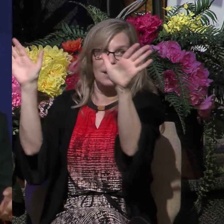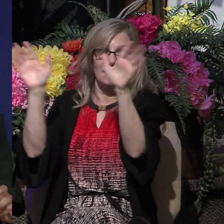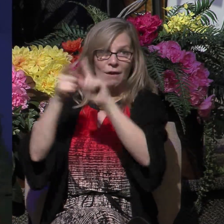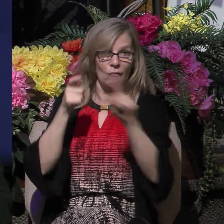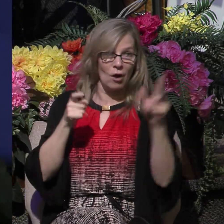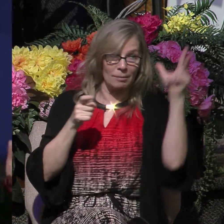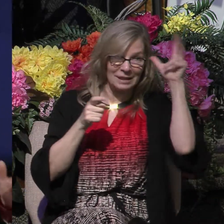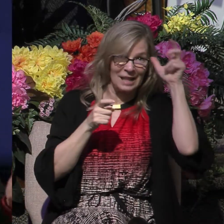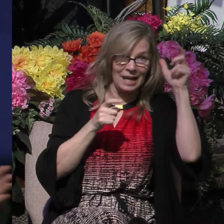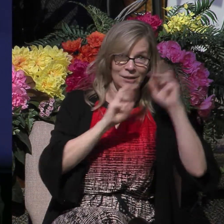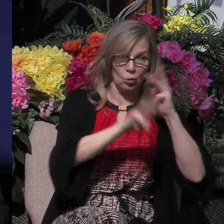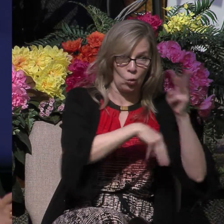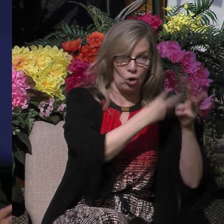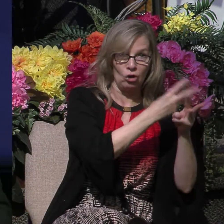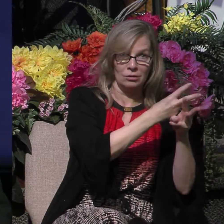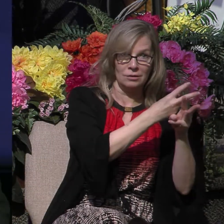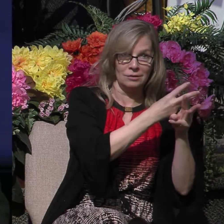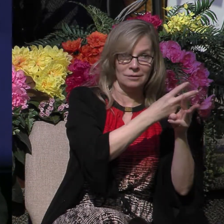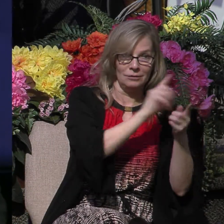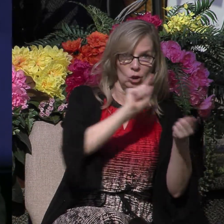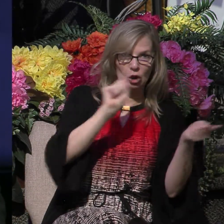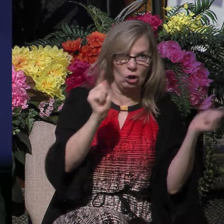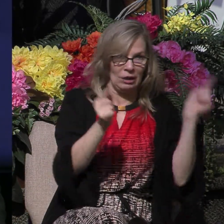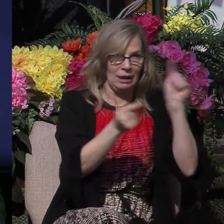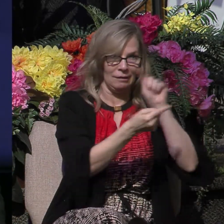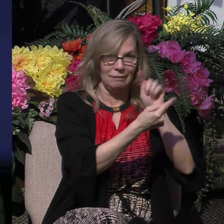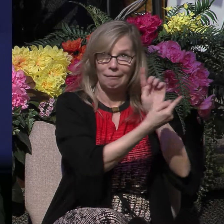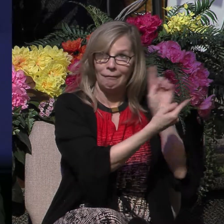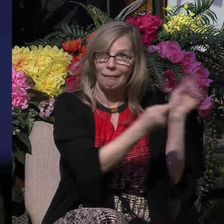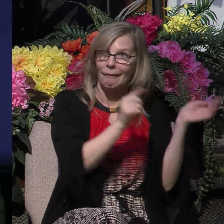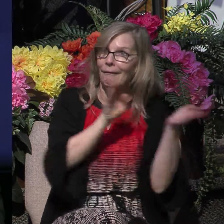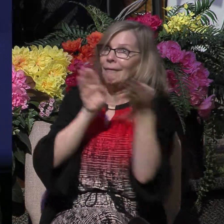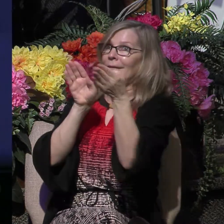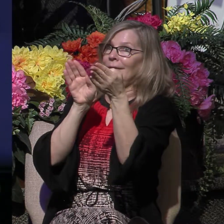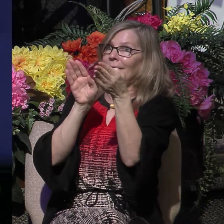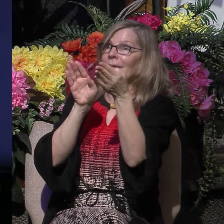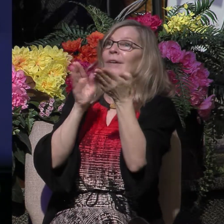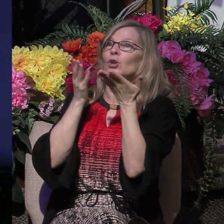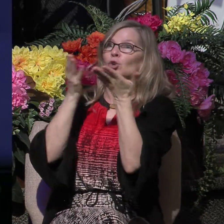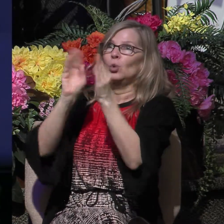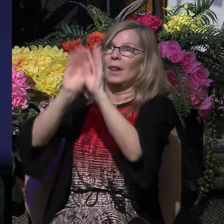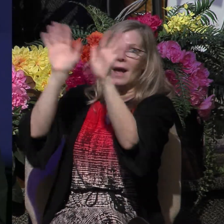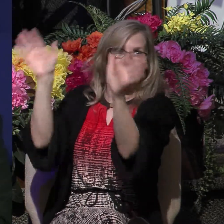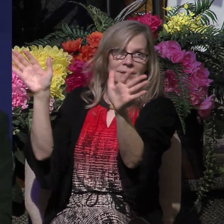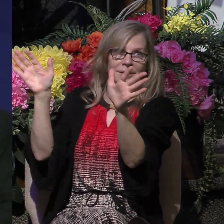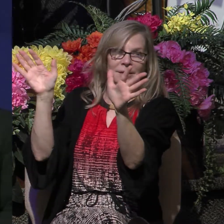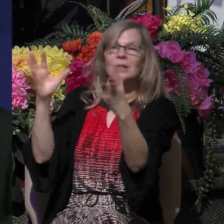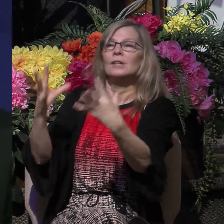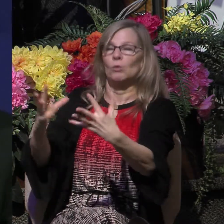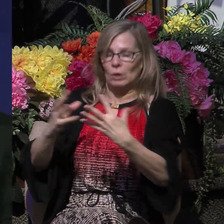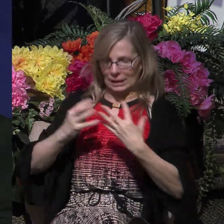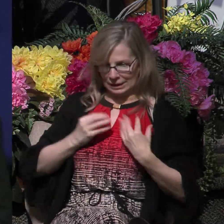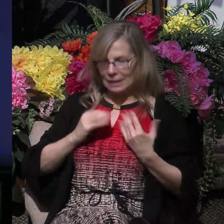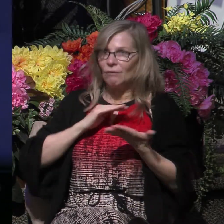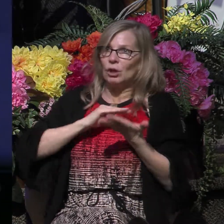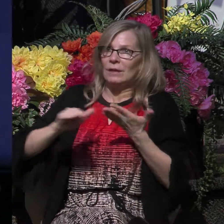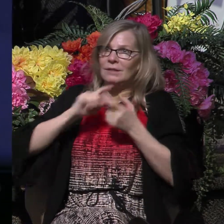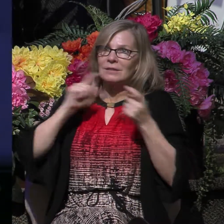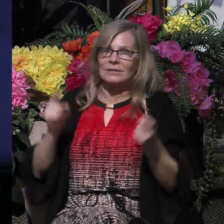God. That's repentance. They're turning. That they may receive forgiveness of sins and an inheritance among those who have been sanctified by